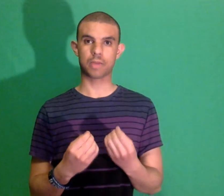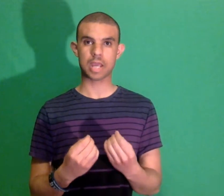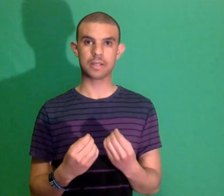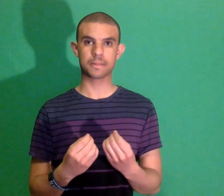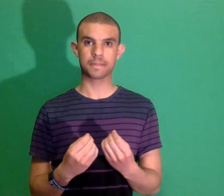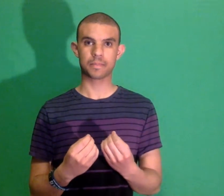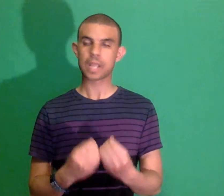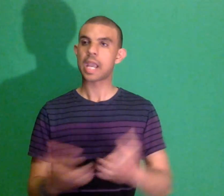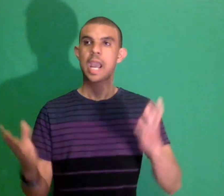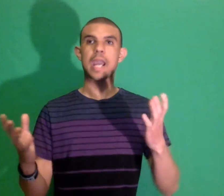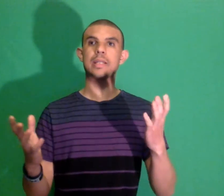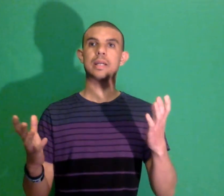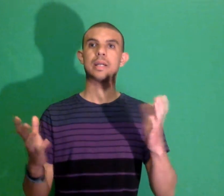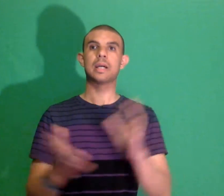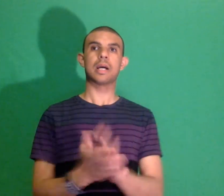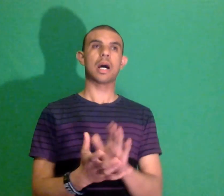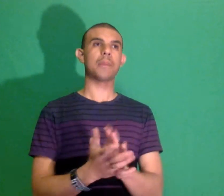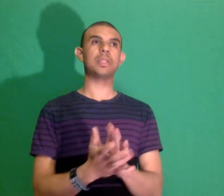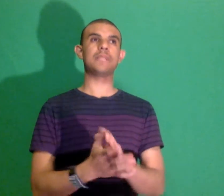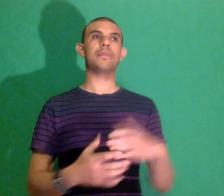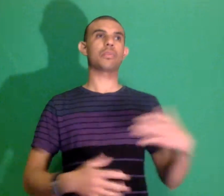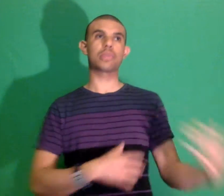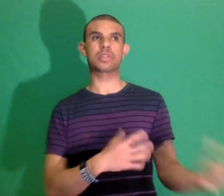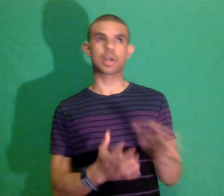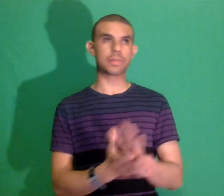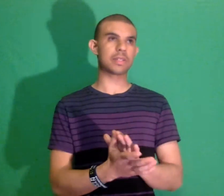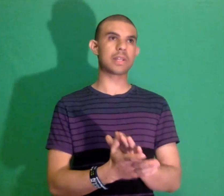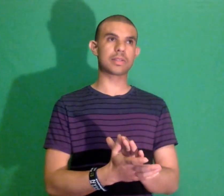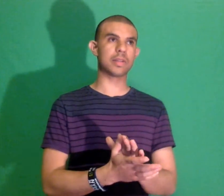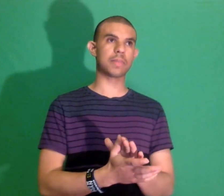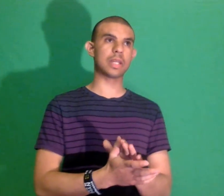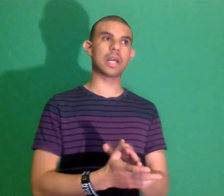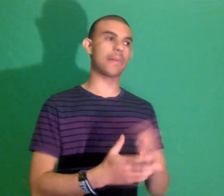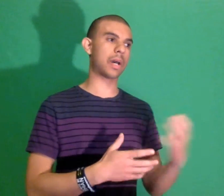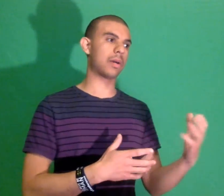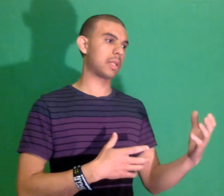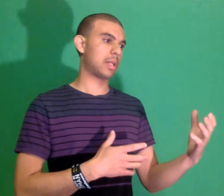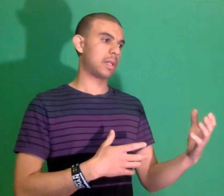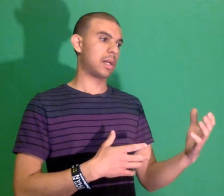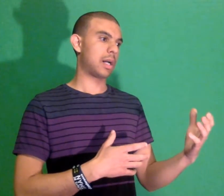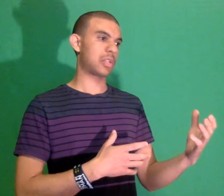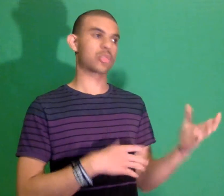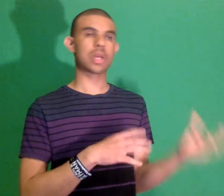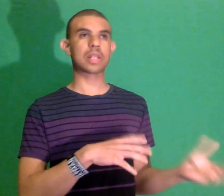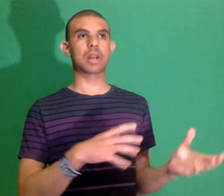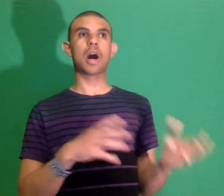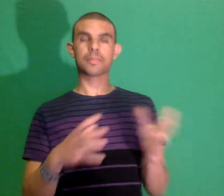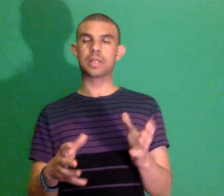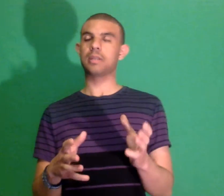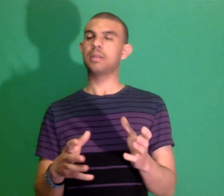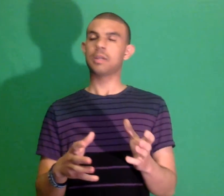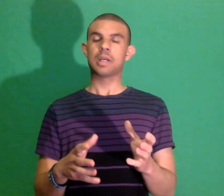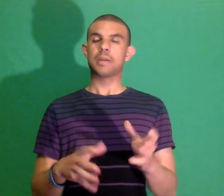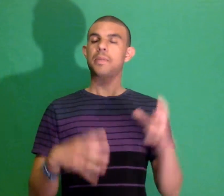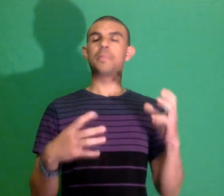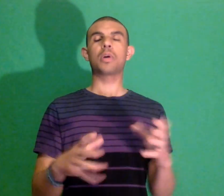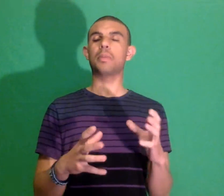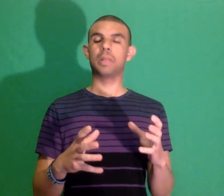and uh I believe Chris Stuckman said something about uh straight out of the content people complaining